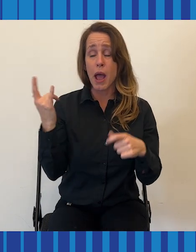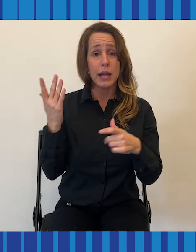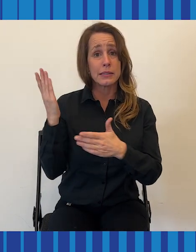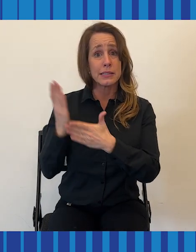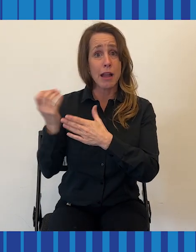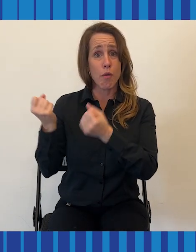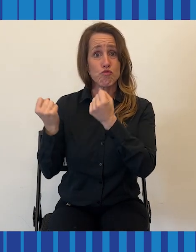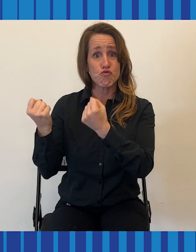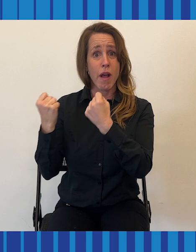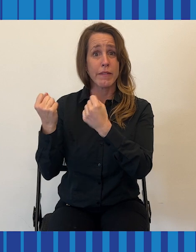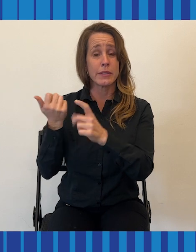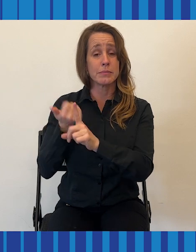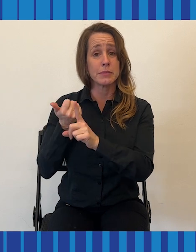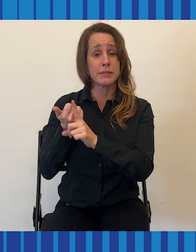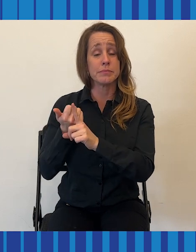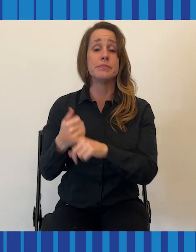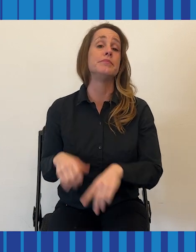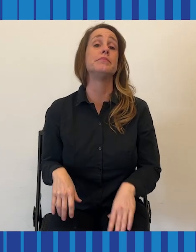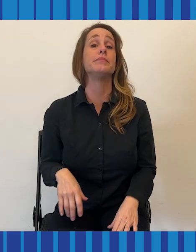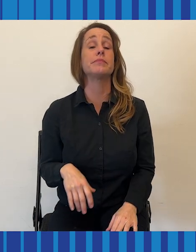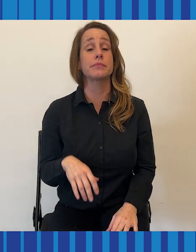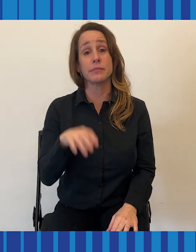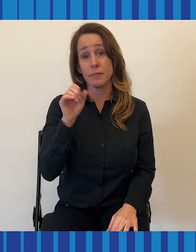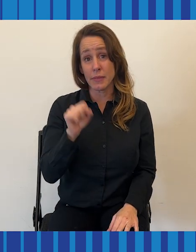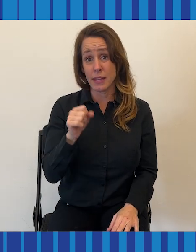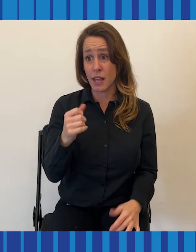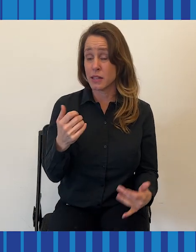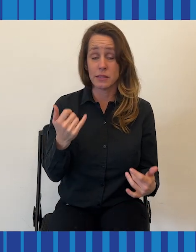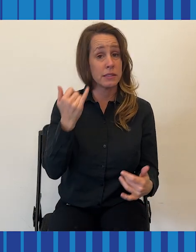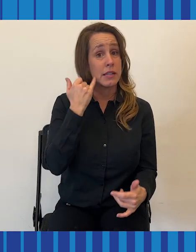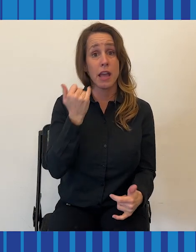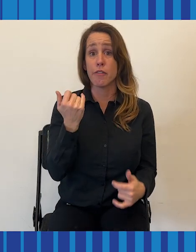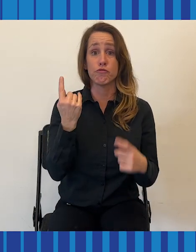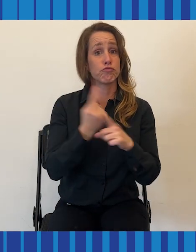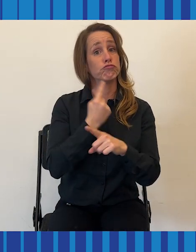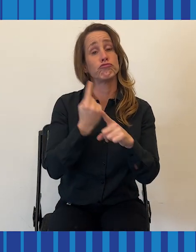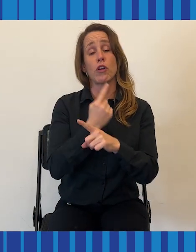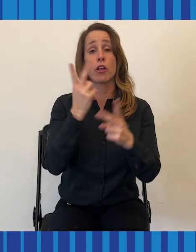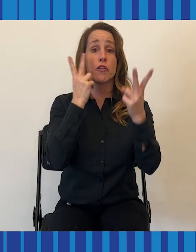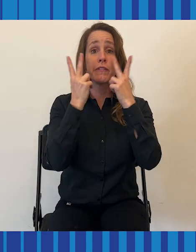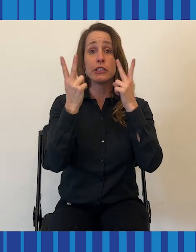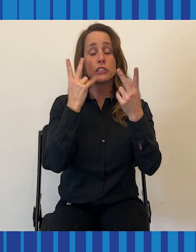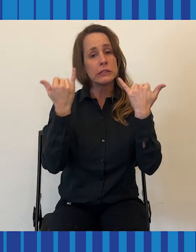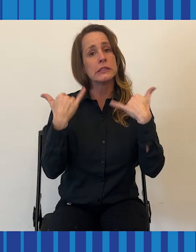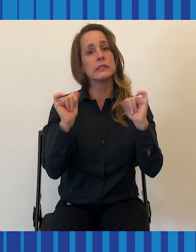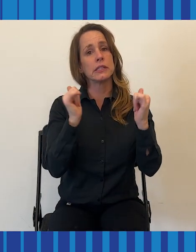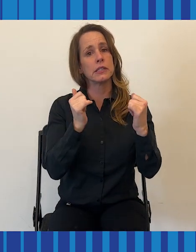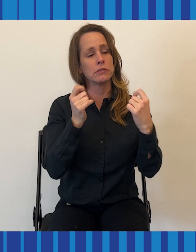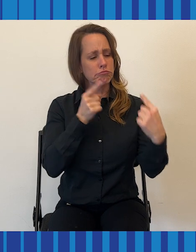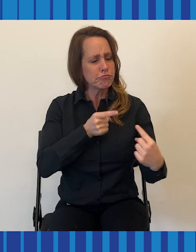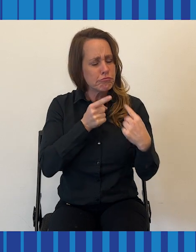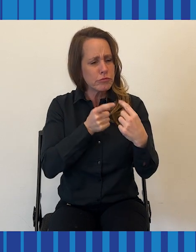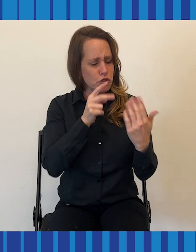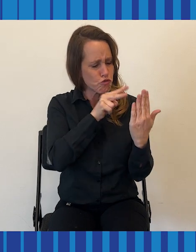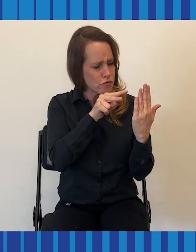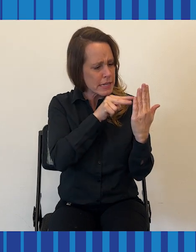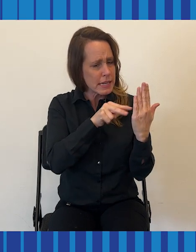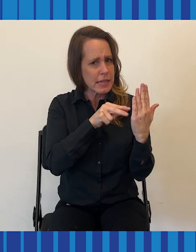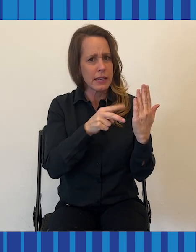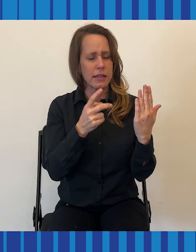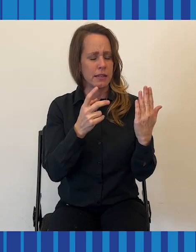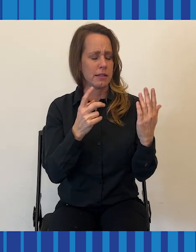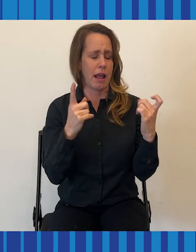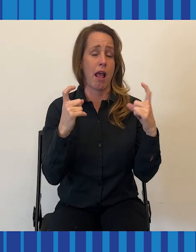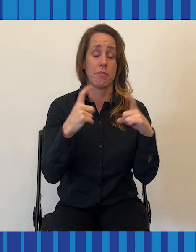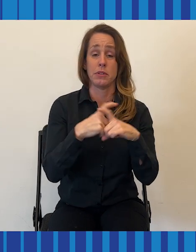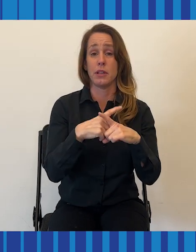because they're no longer driving. But those things, even when you have normal vision, are hard to read. It's hard to figure